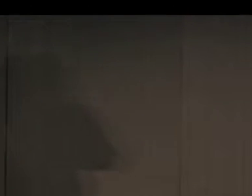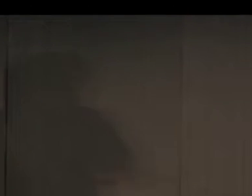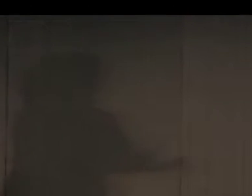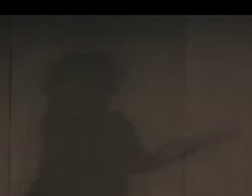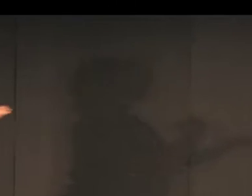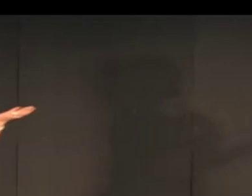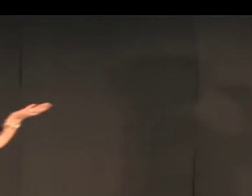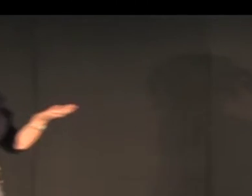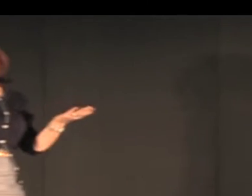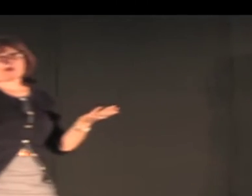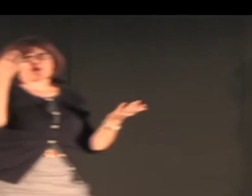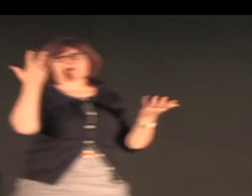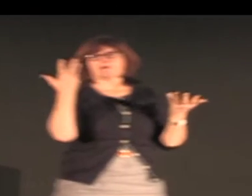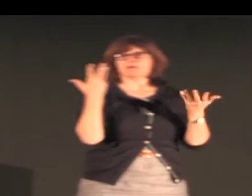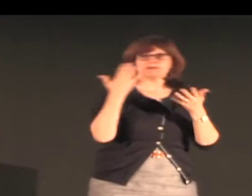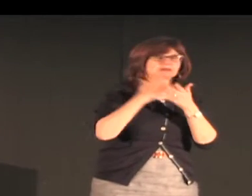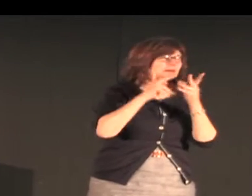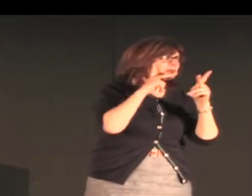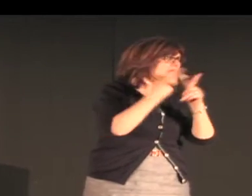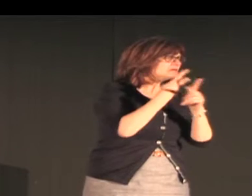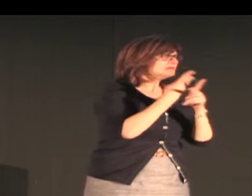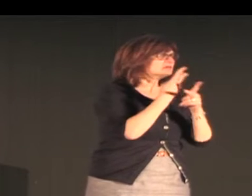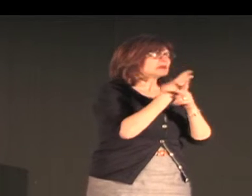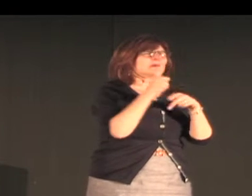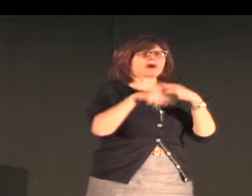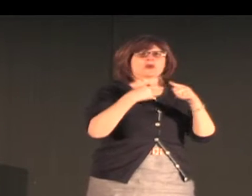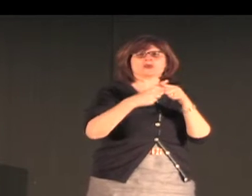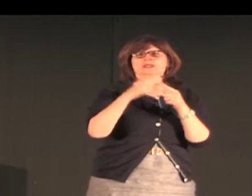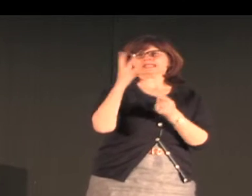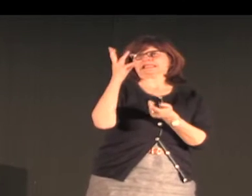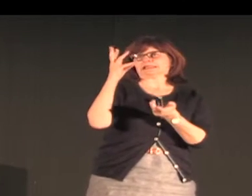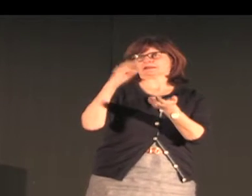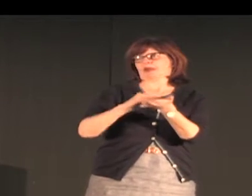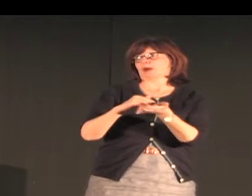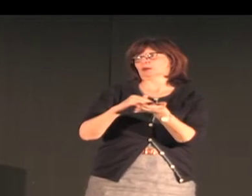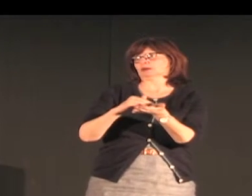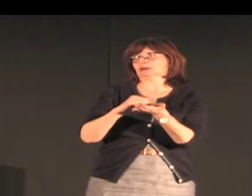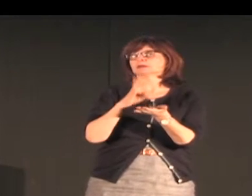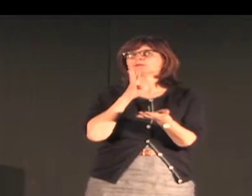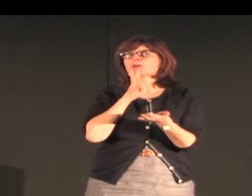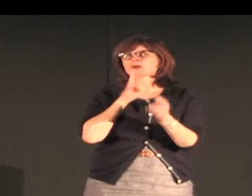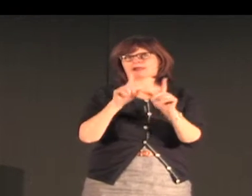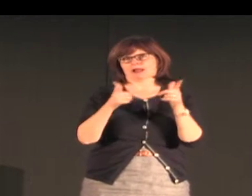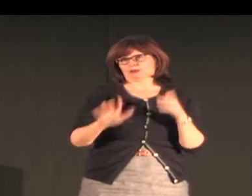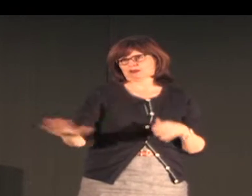And there is an official person filming here tonight, but that's something that's been granted permission by me.